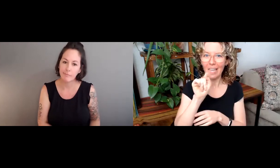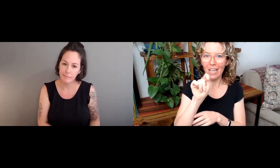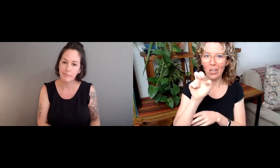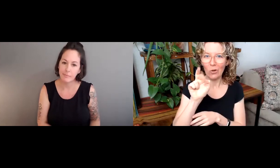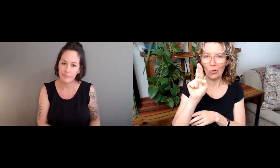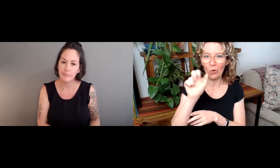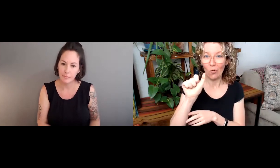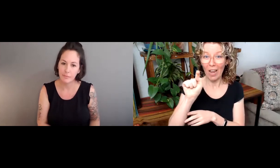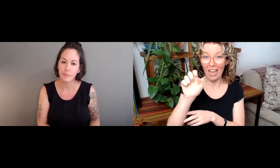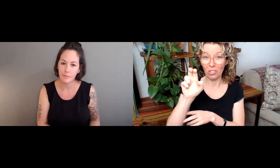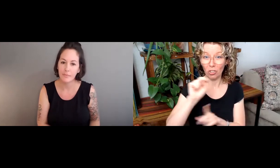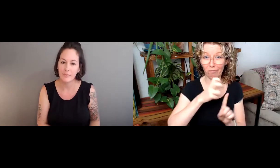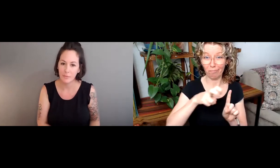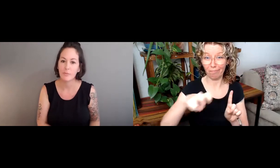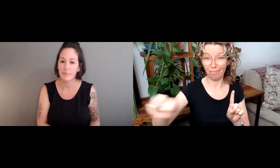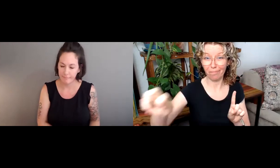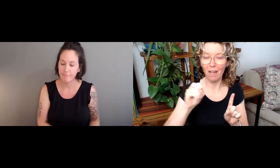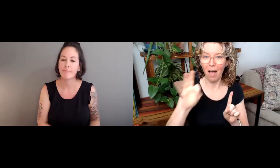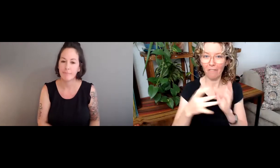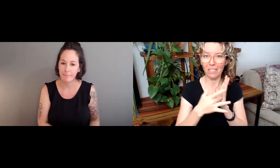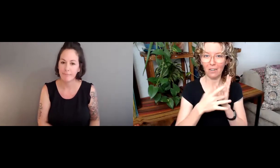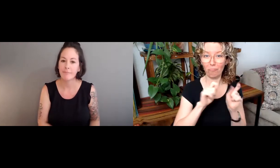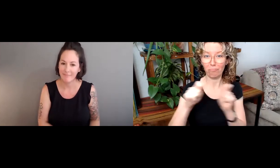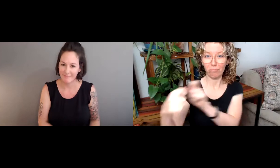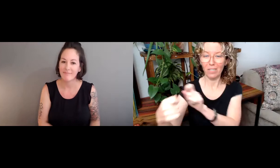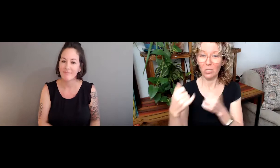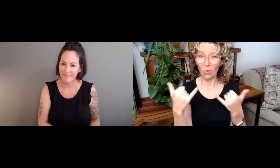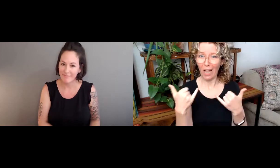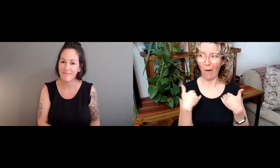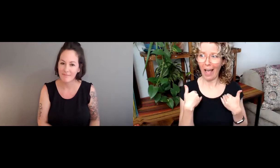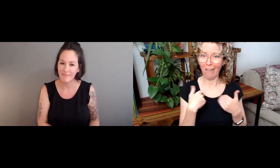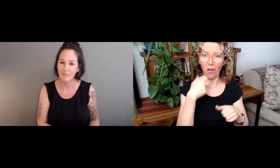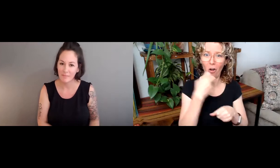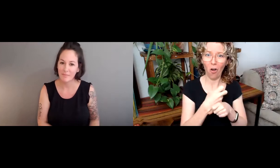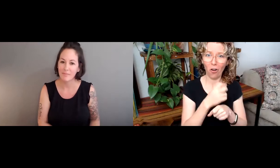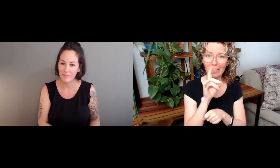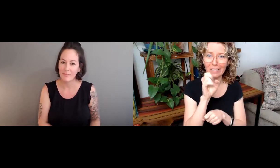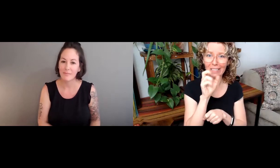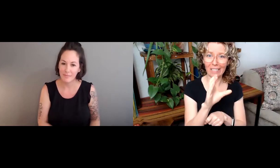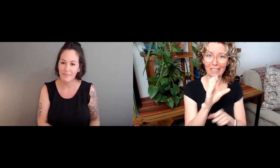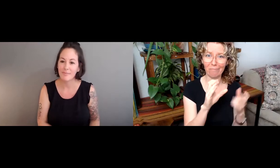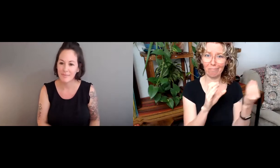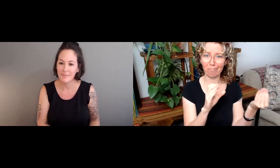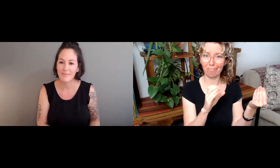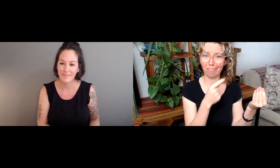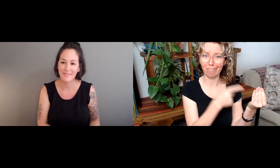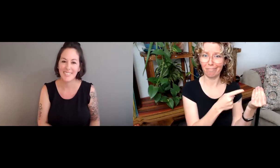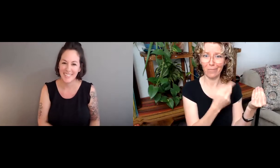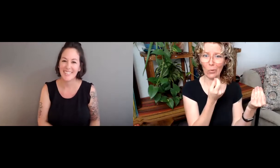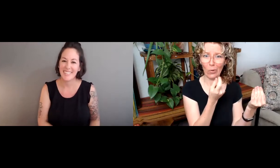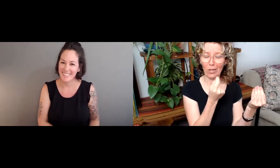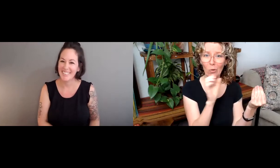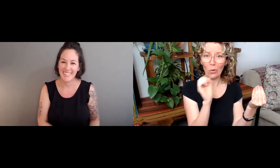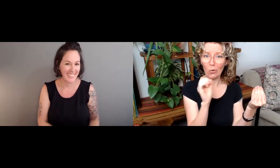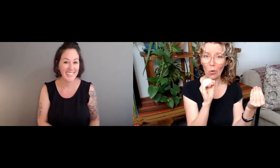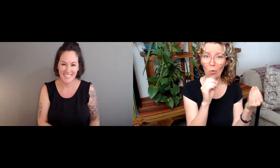about what data storage might look like generate and the different iterations of that in the years to come. So